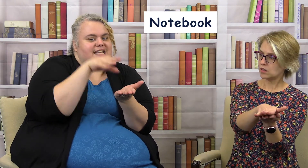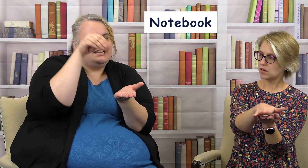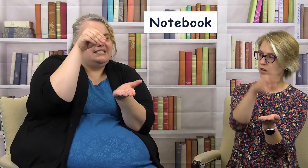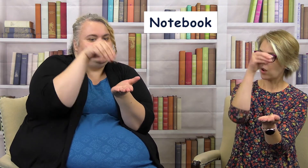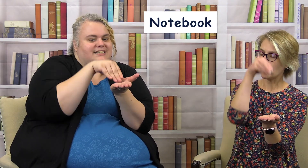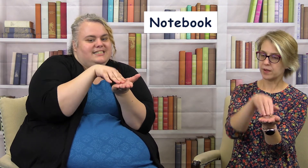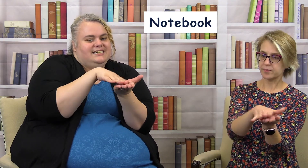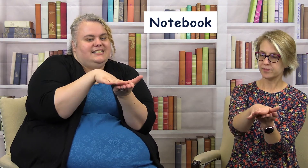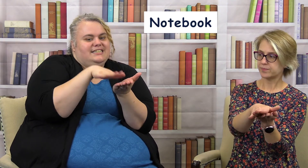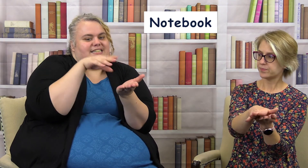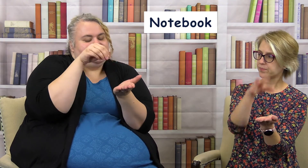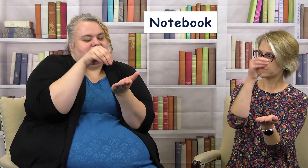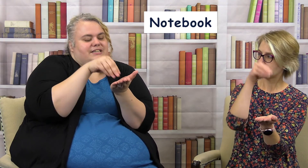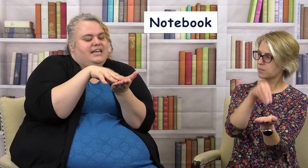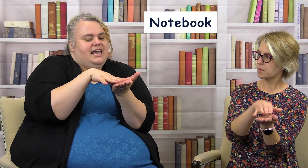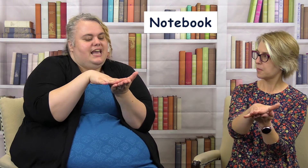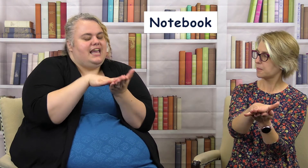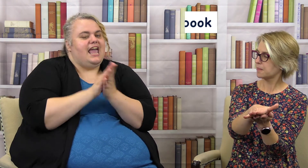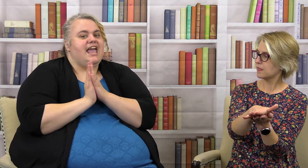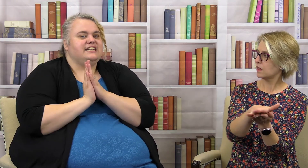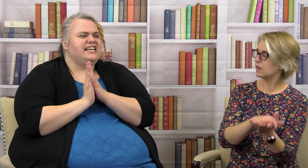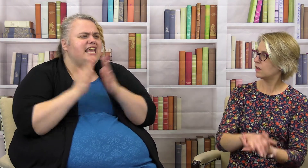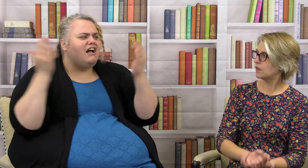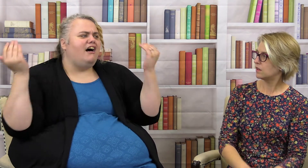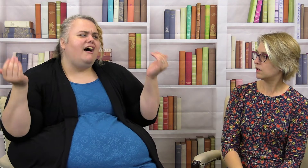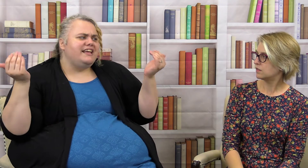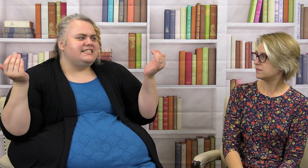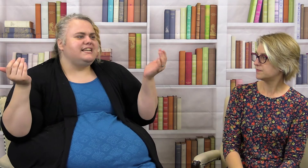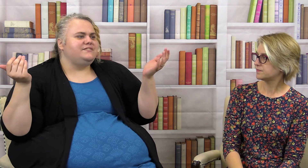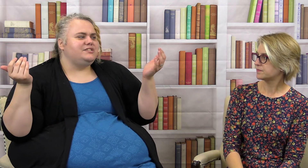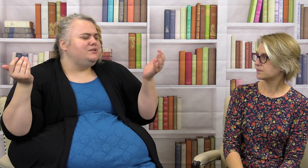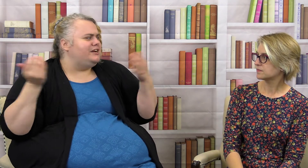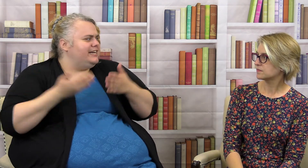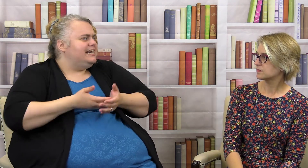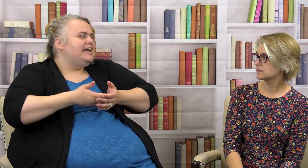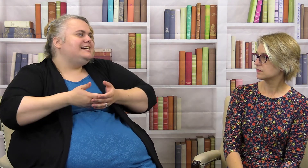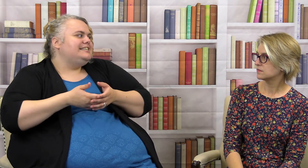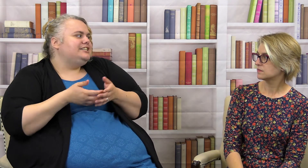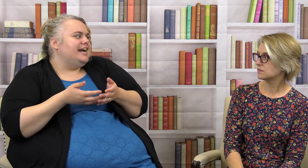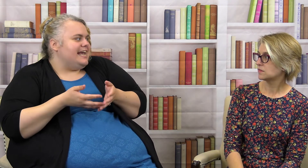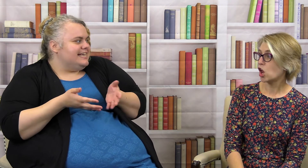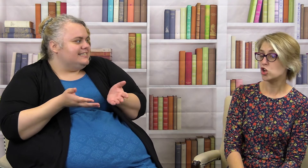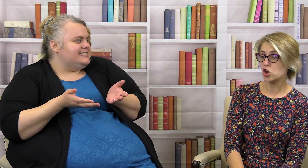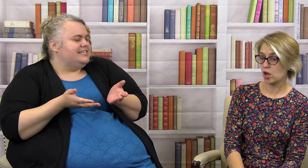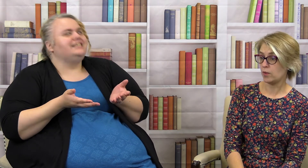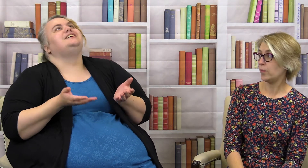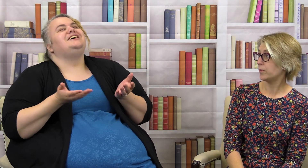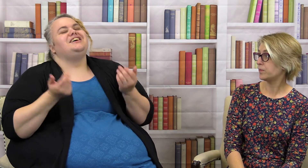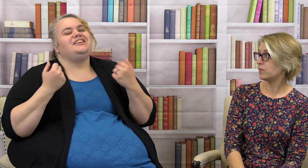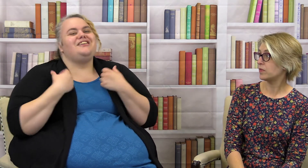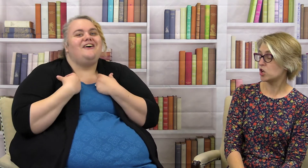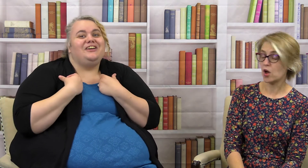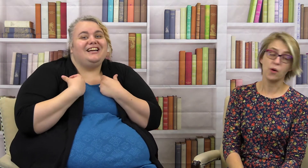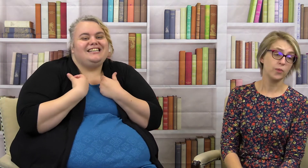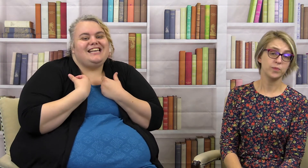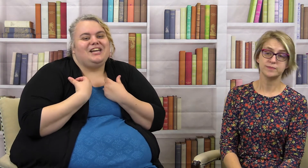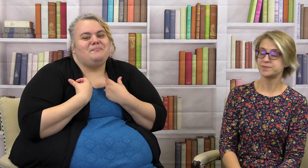in okay okay and to get all that stuff to school are you gonna carry it in your hands no no you're gonna take your